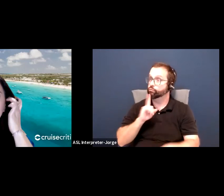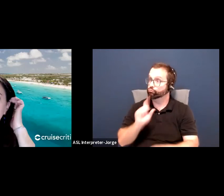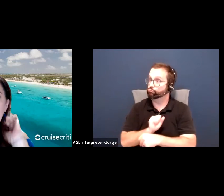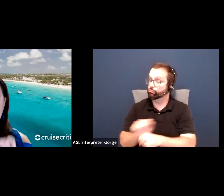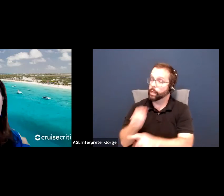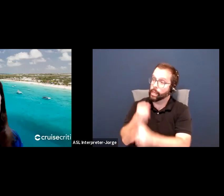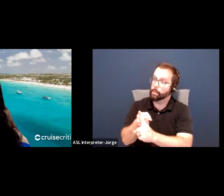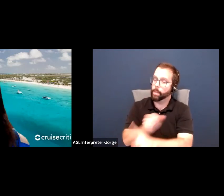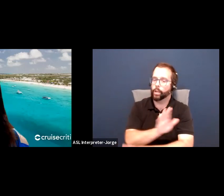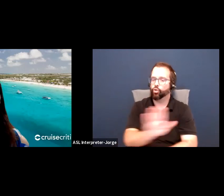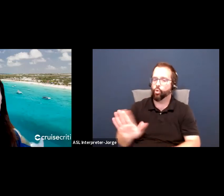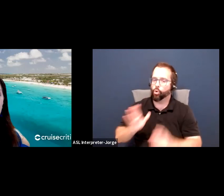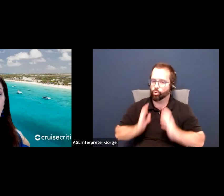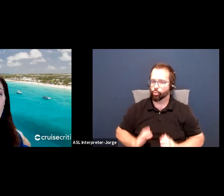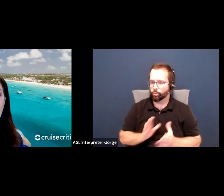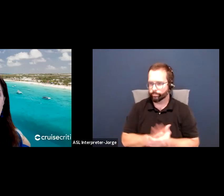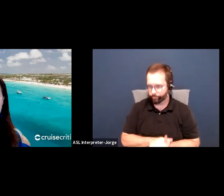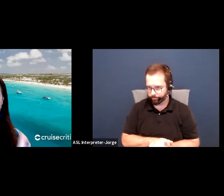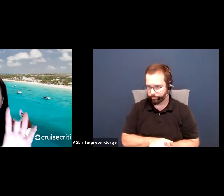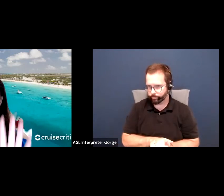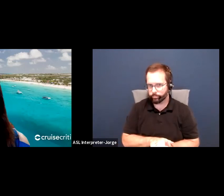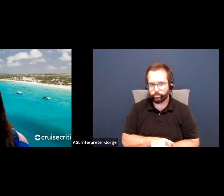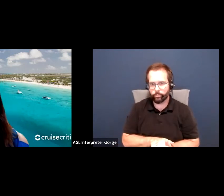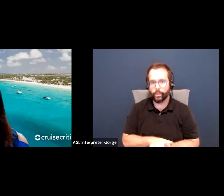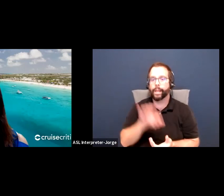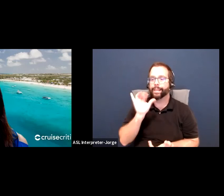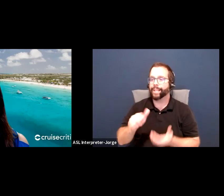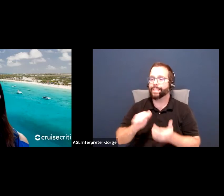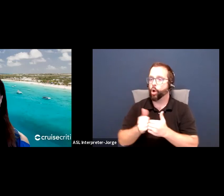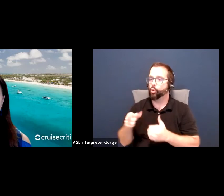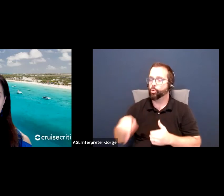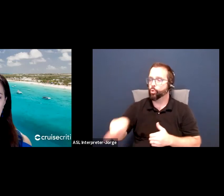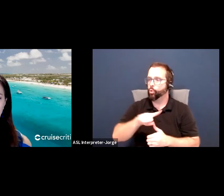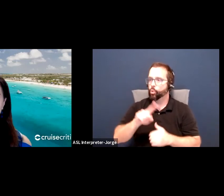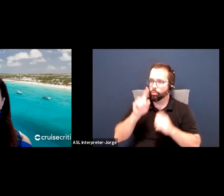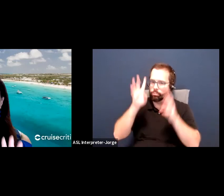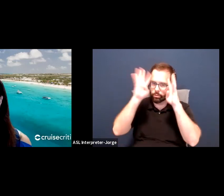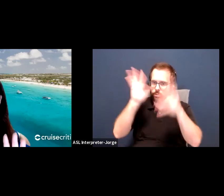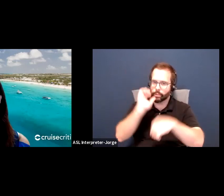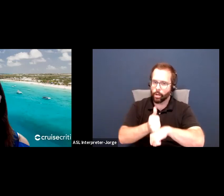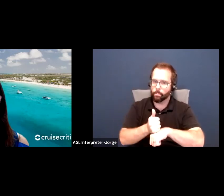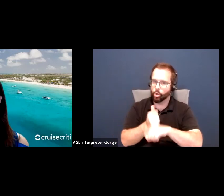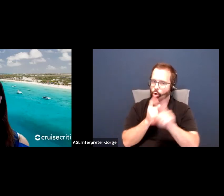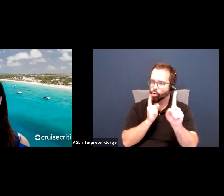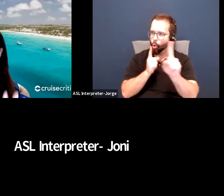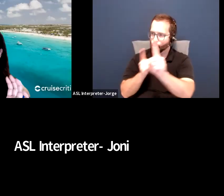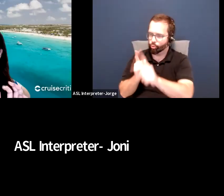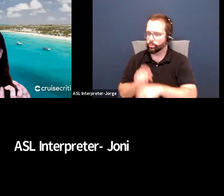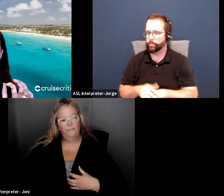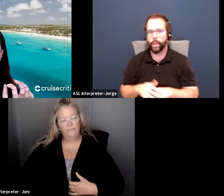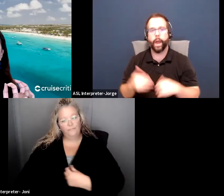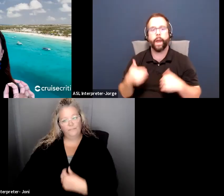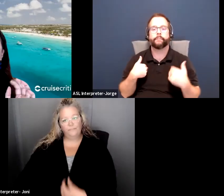basically how you, you come up with goals. I have three goals here. And so the first one